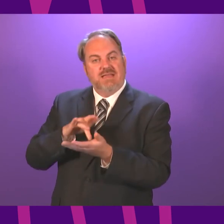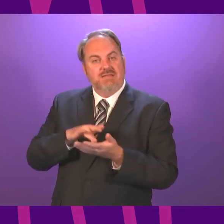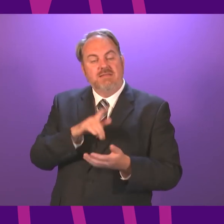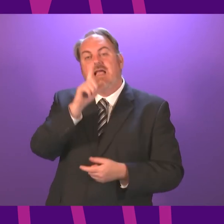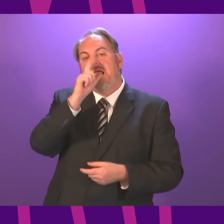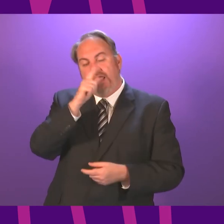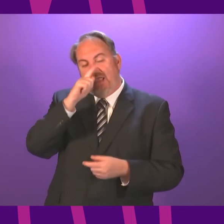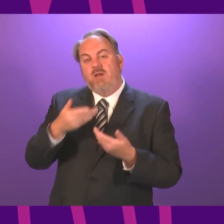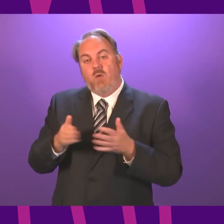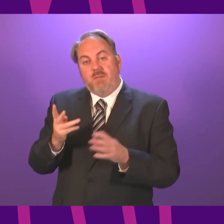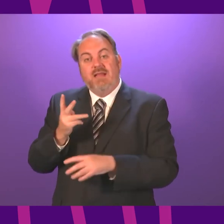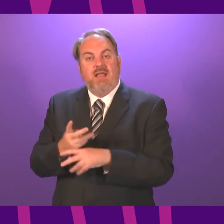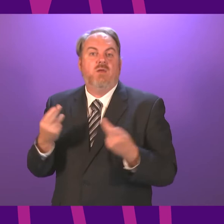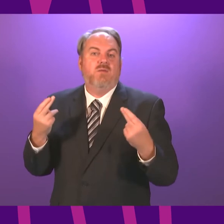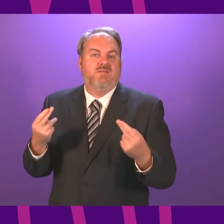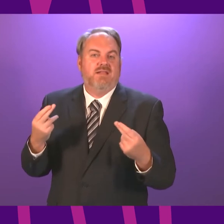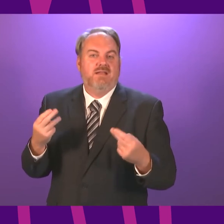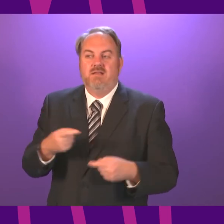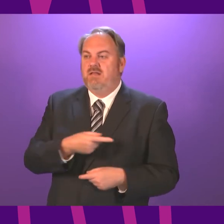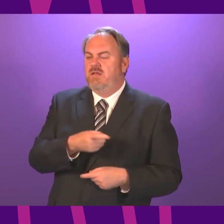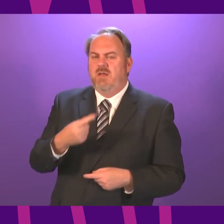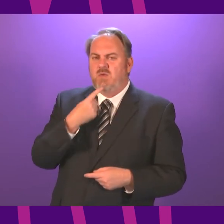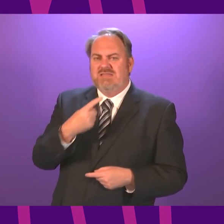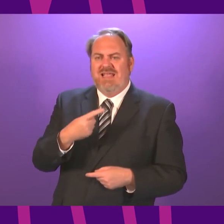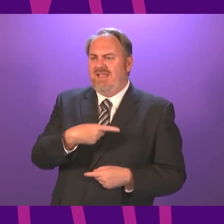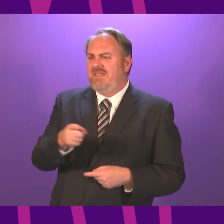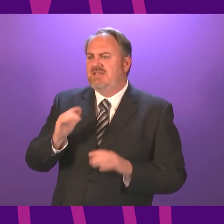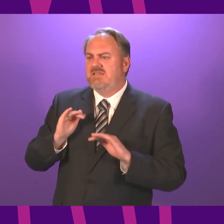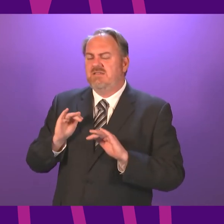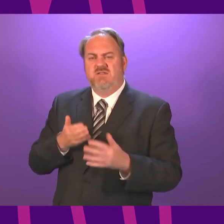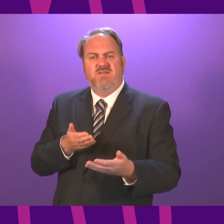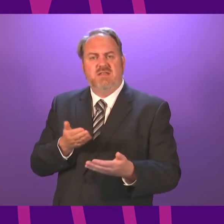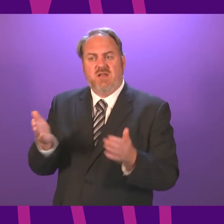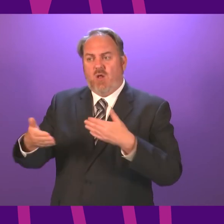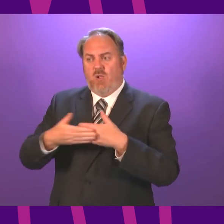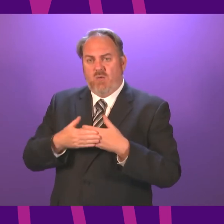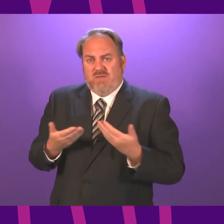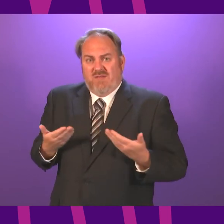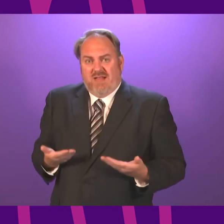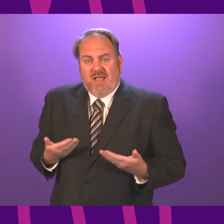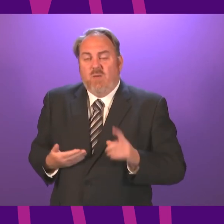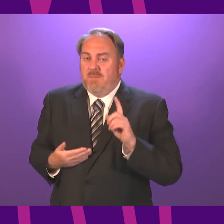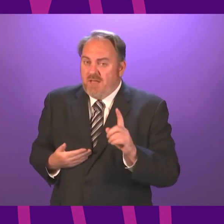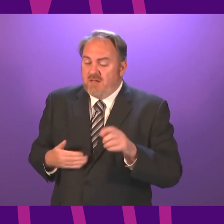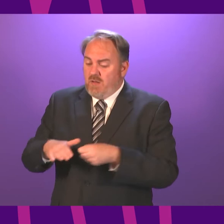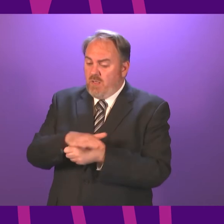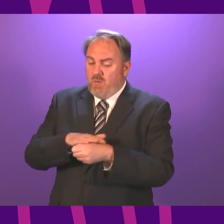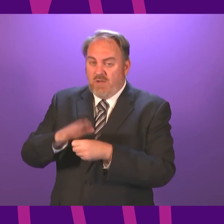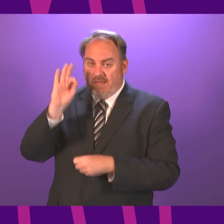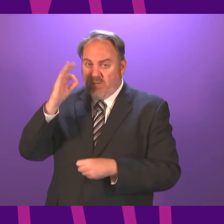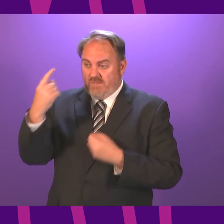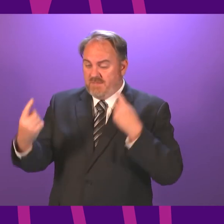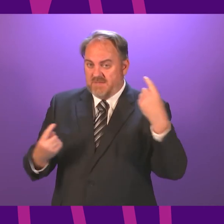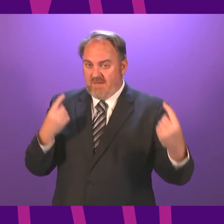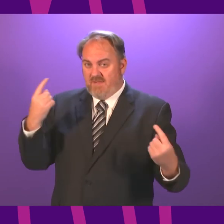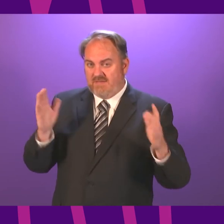in many other settings as well. That doesn't mean these services are closed between now and then, but it does mean that local authorities or the